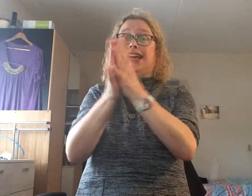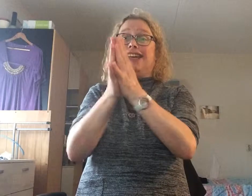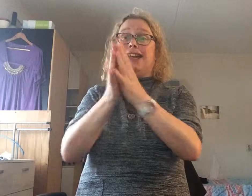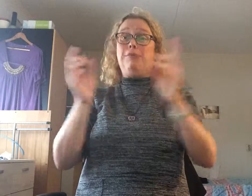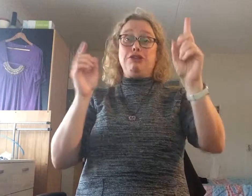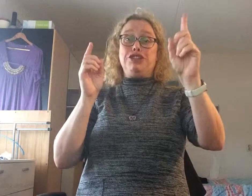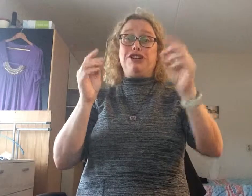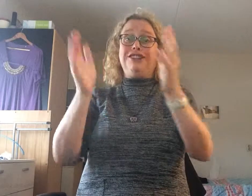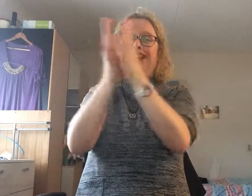Applaus for yourself.